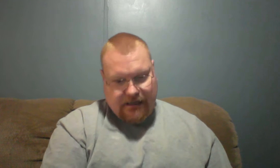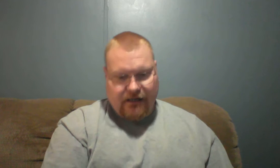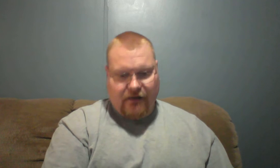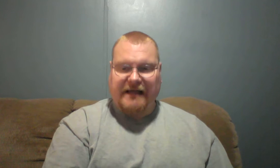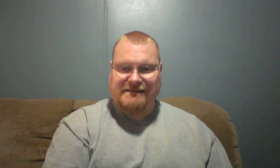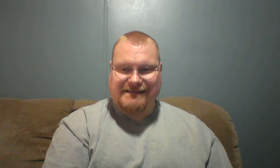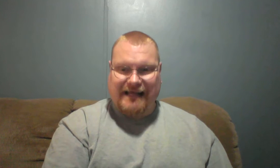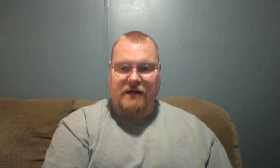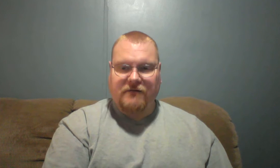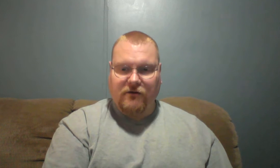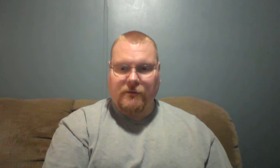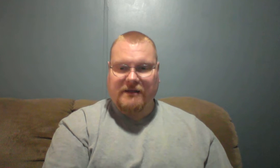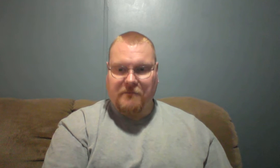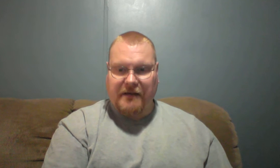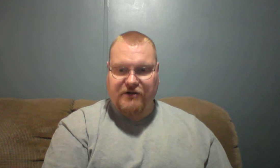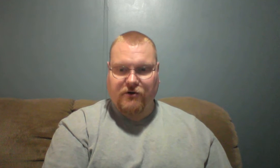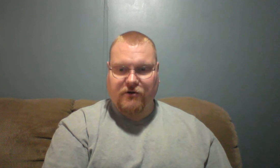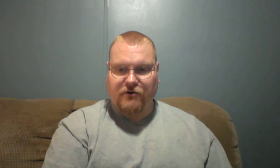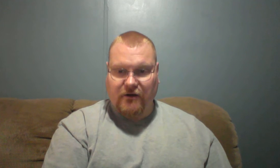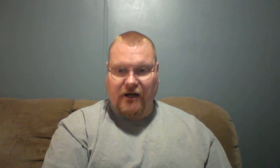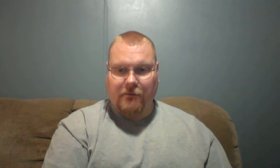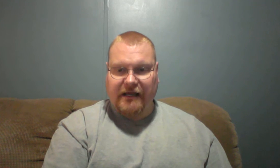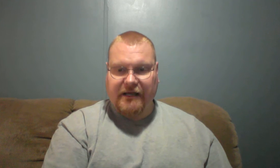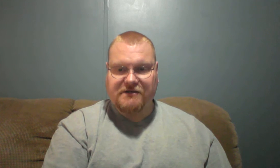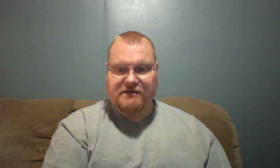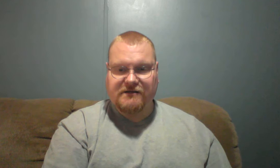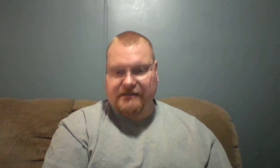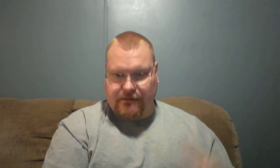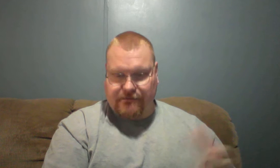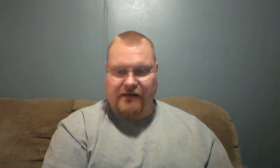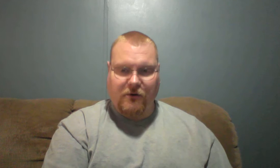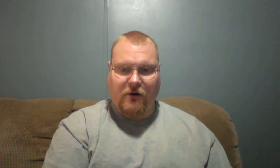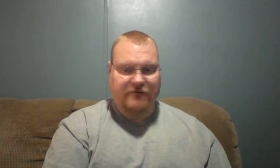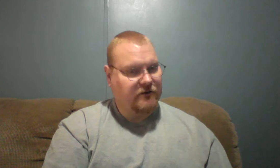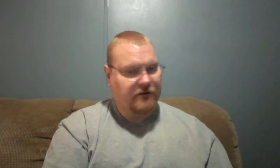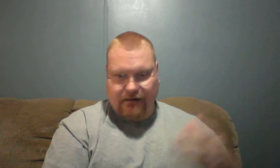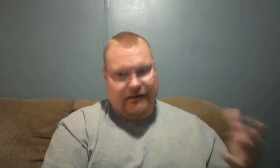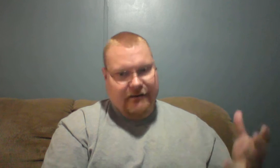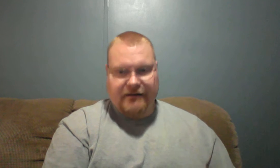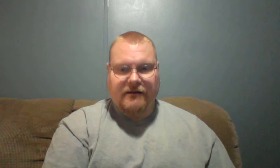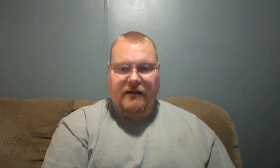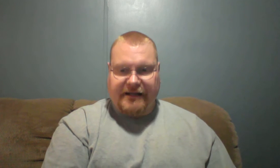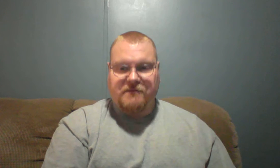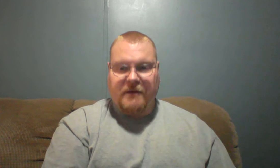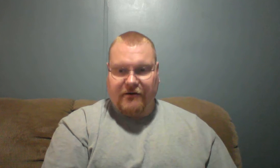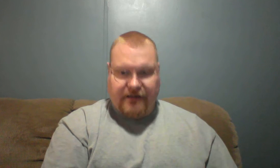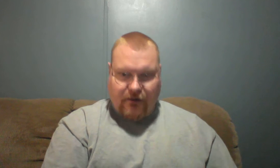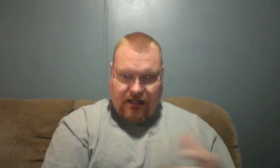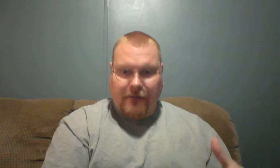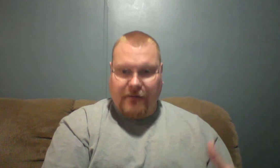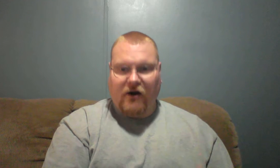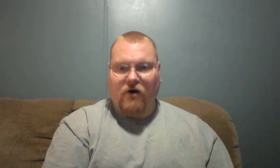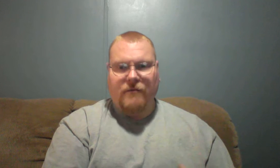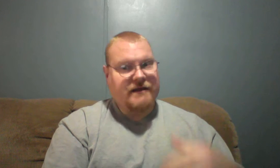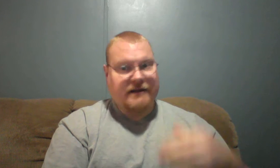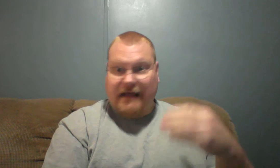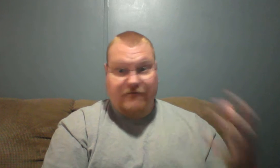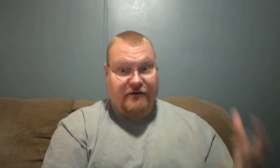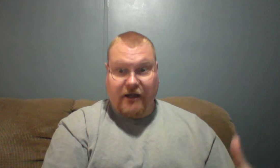you know, if he has to stay there for a little bit to make sure there are no complications, as I was telling a lot earlier, then it's better than coming home and then having to go